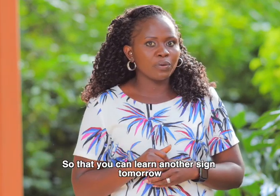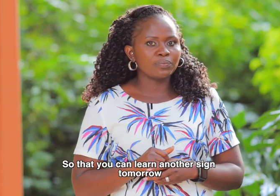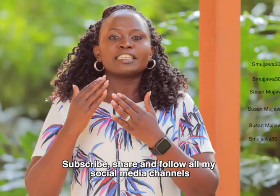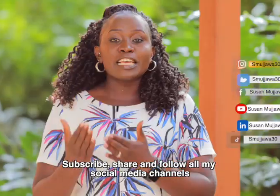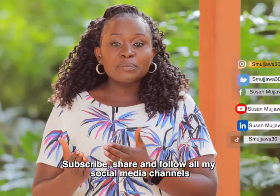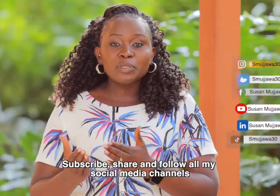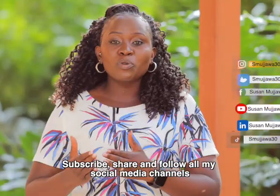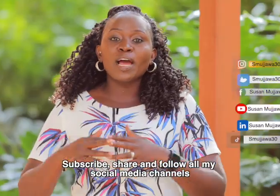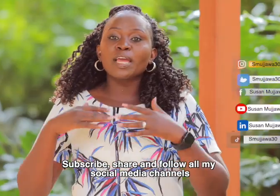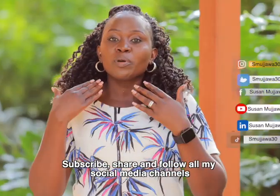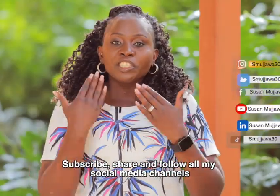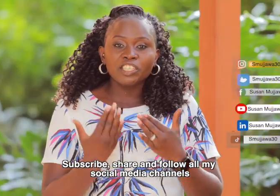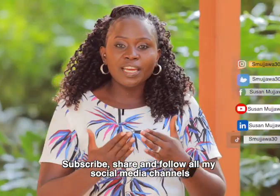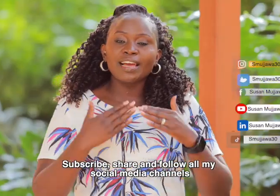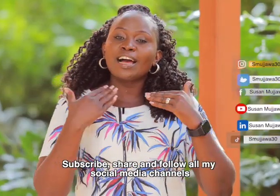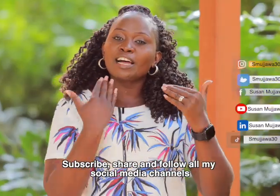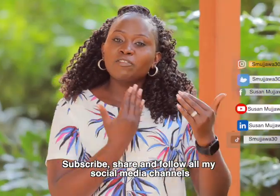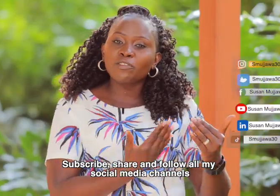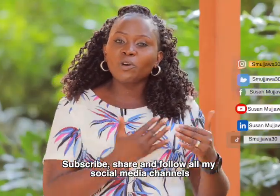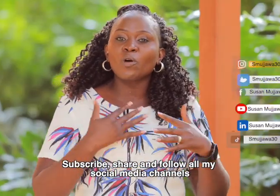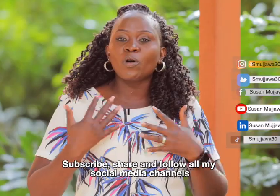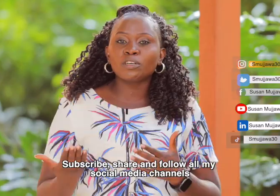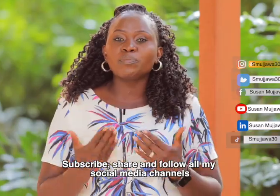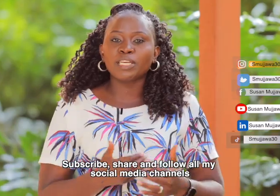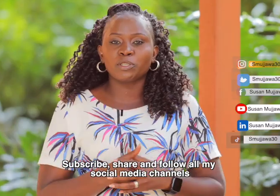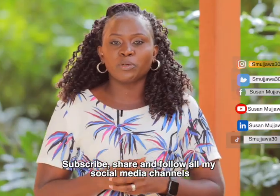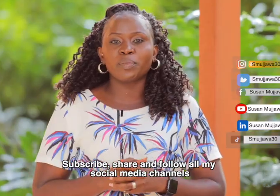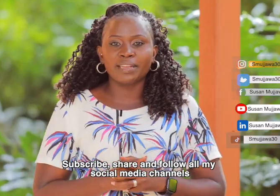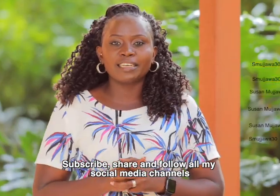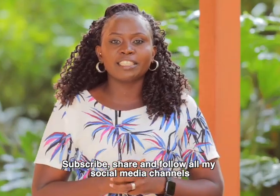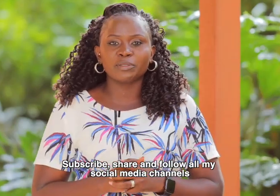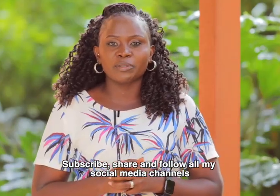subscribe share and follow all my social media channels